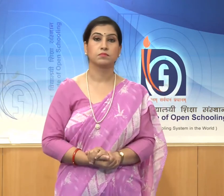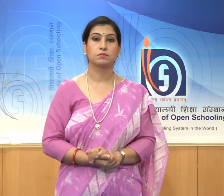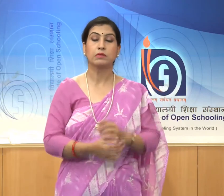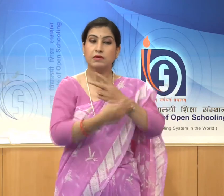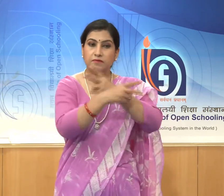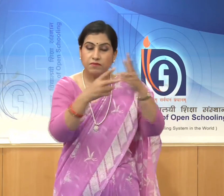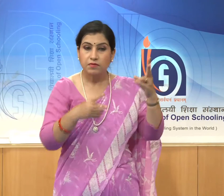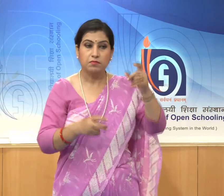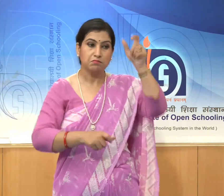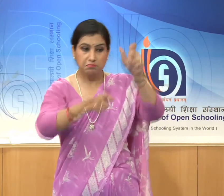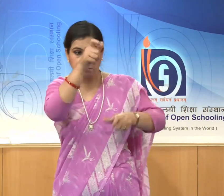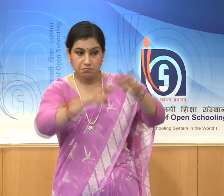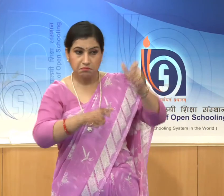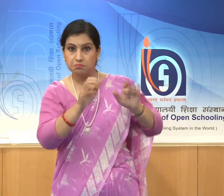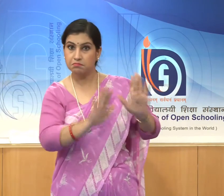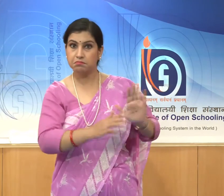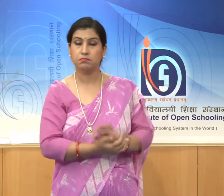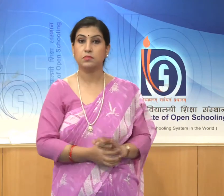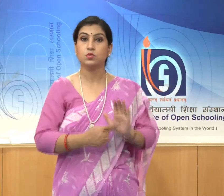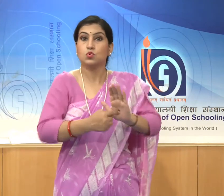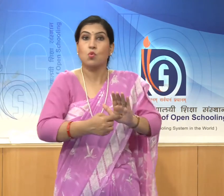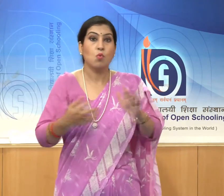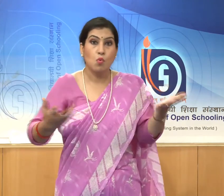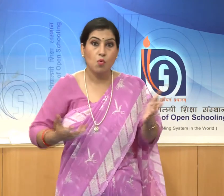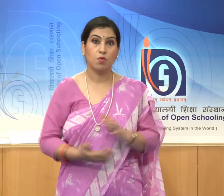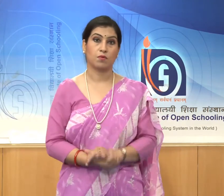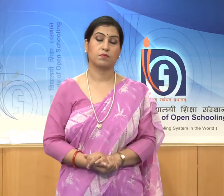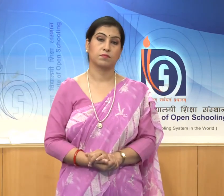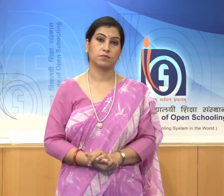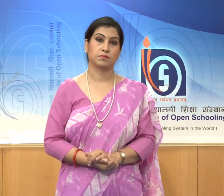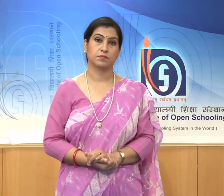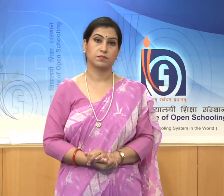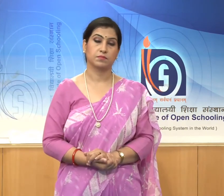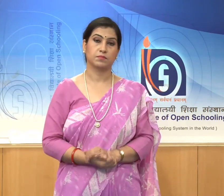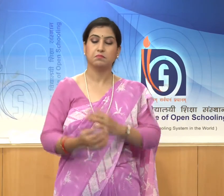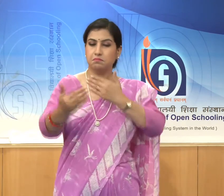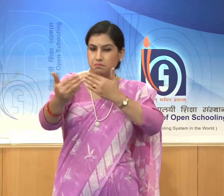show the close observation